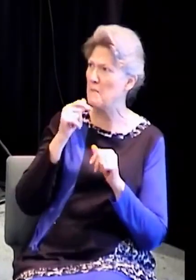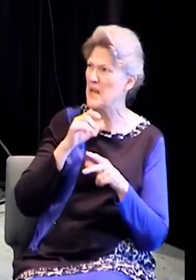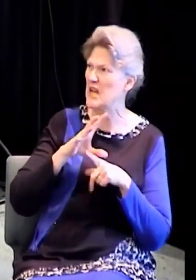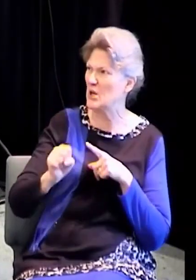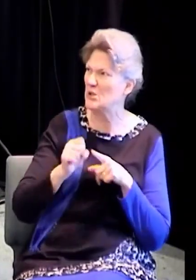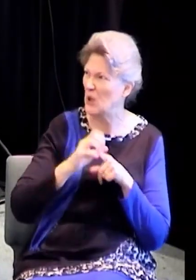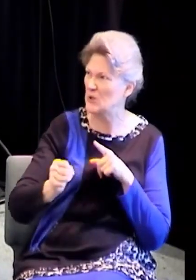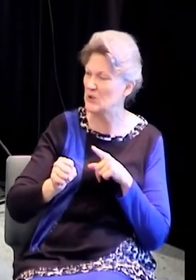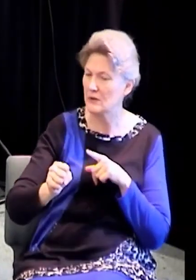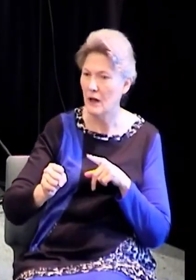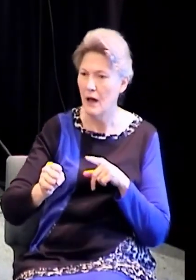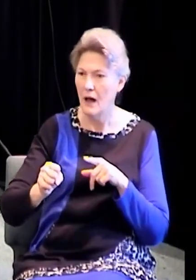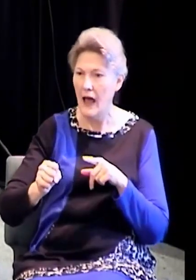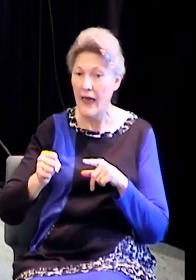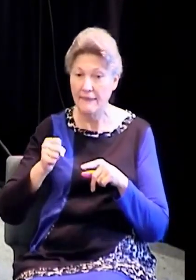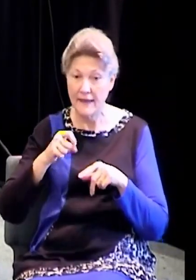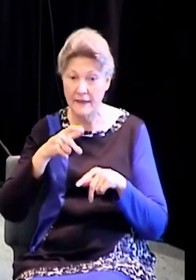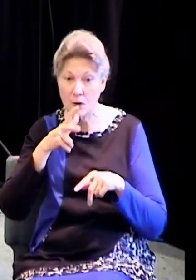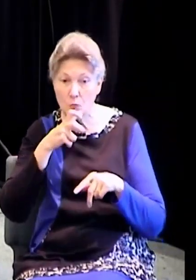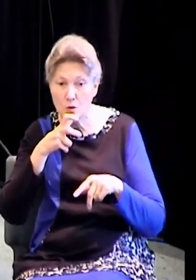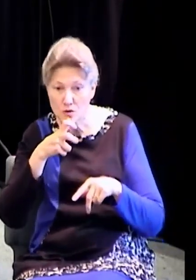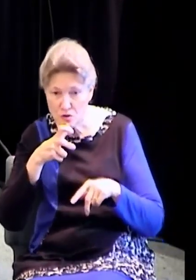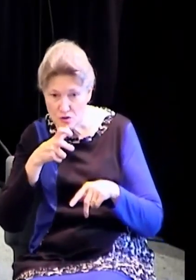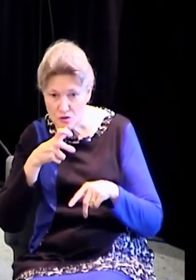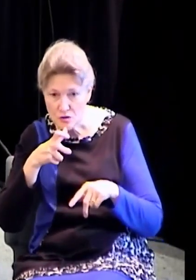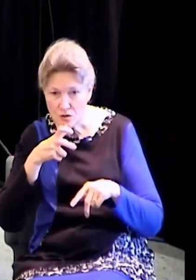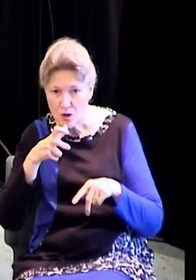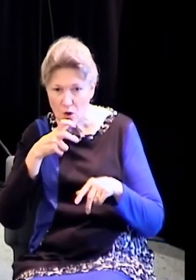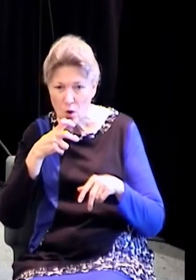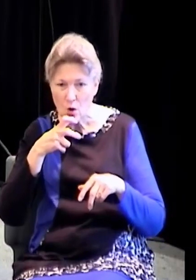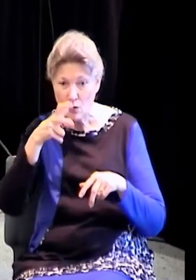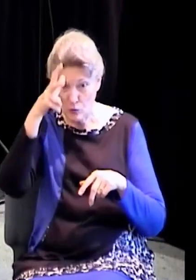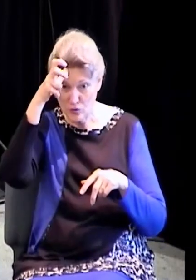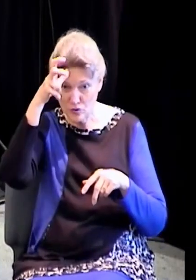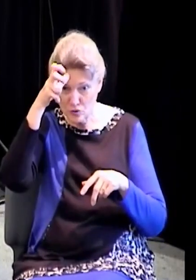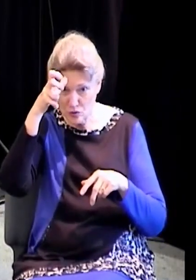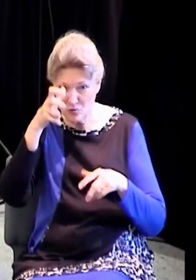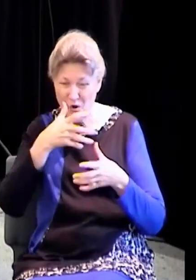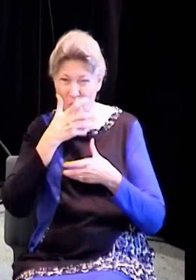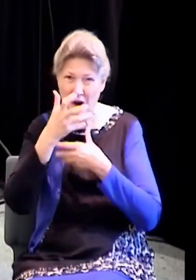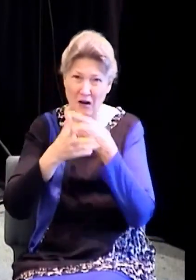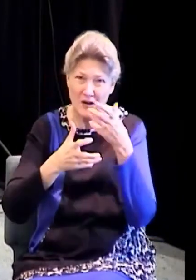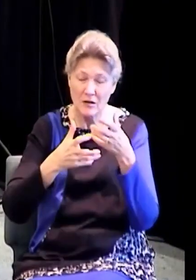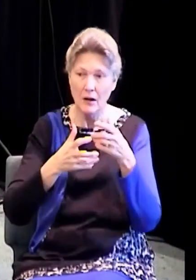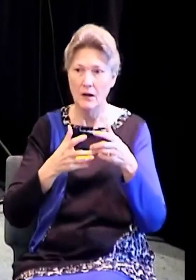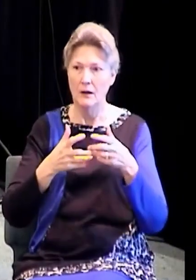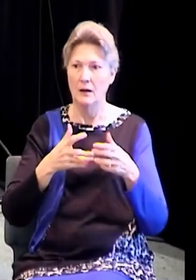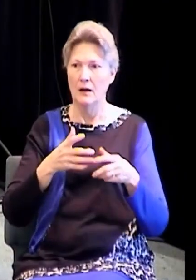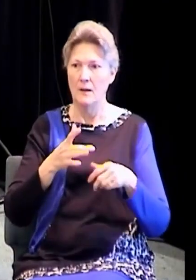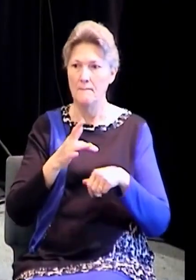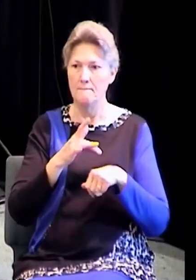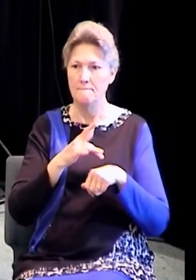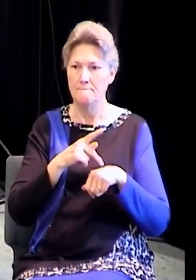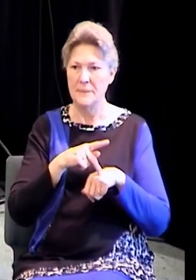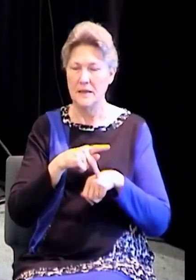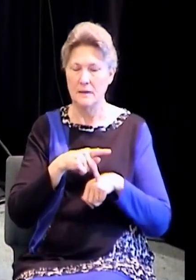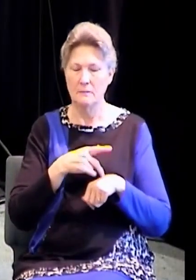the gospel message of the new covenant. Things are changing. Things were changed. Something happened inside of Peter where he went from denying